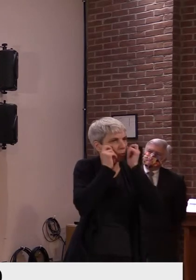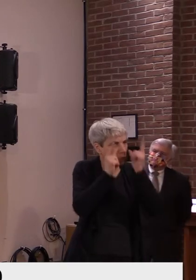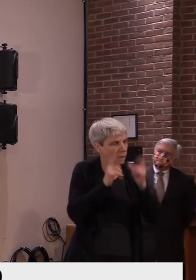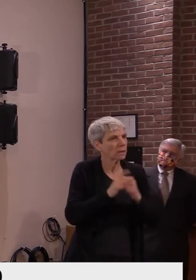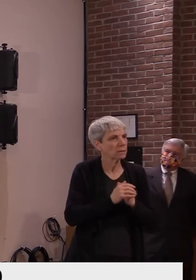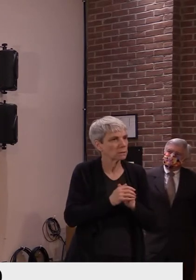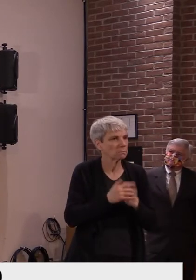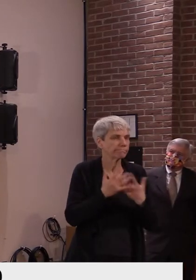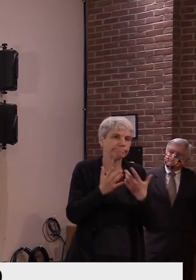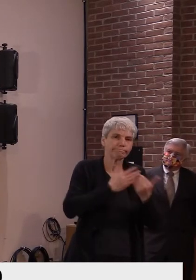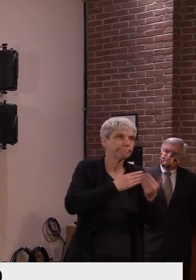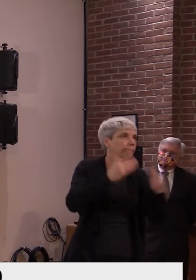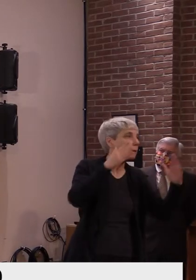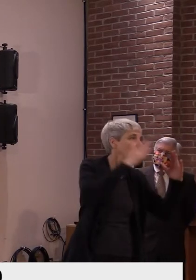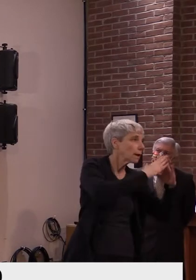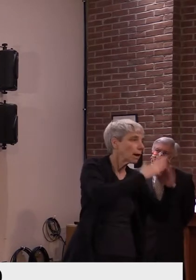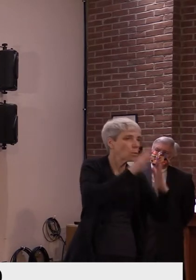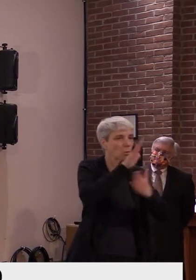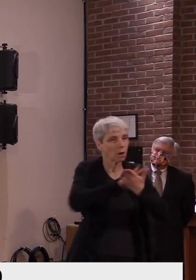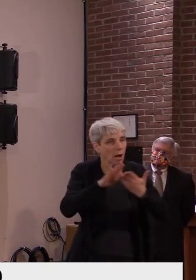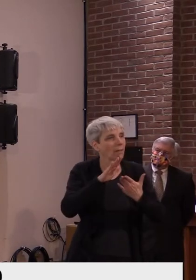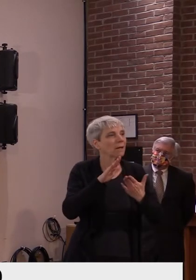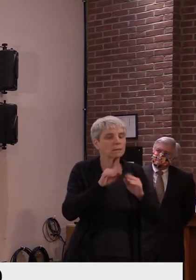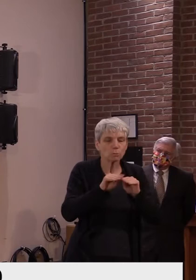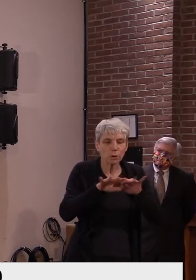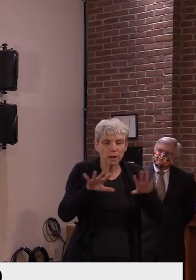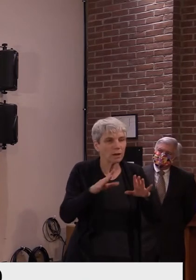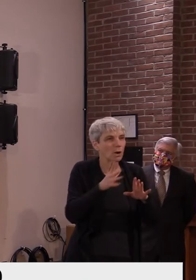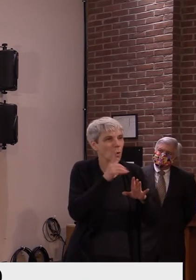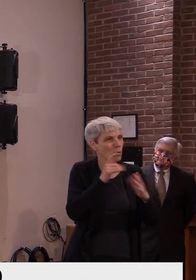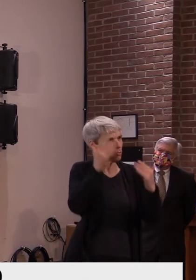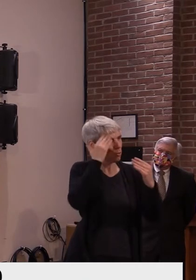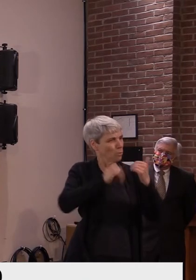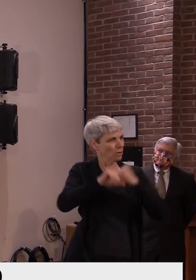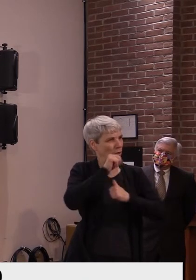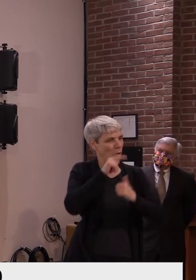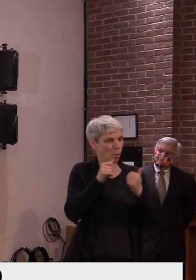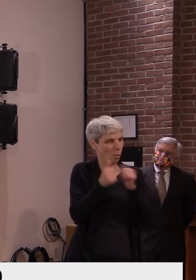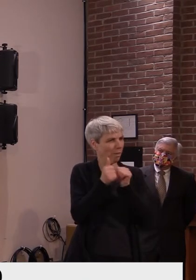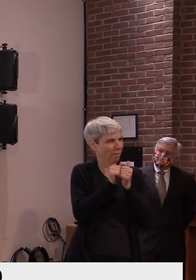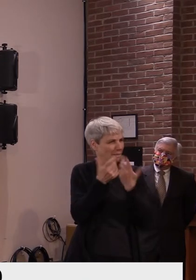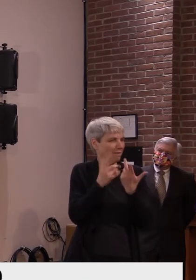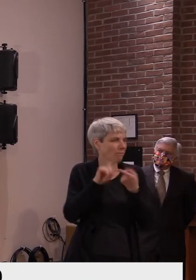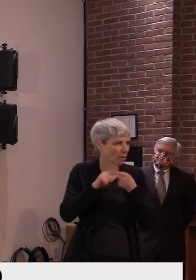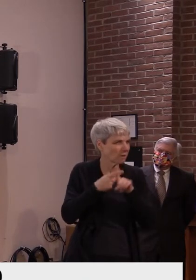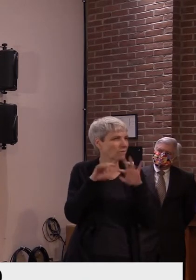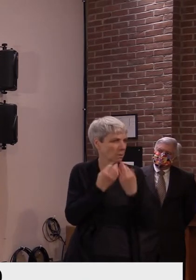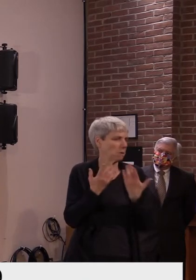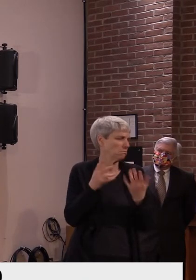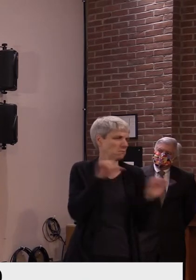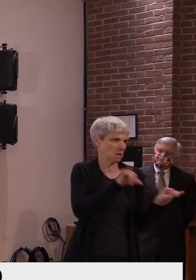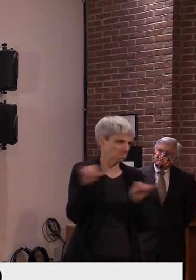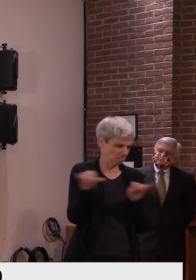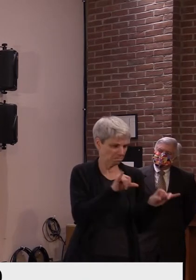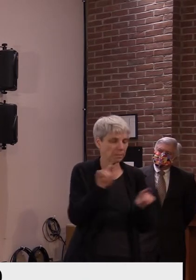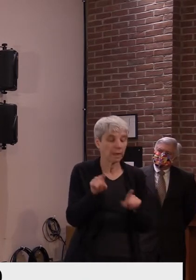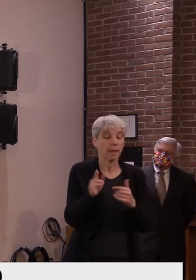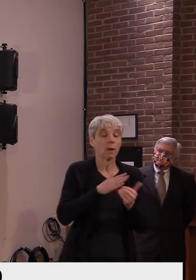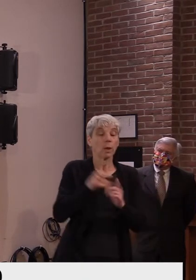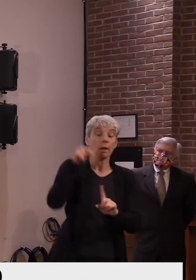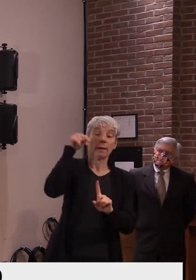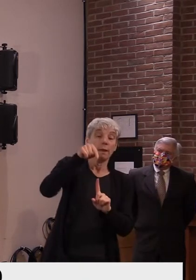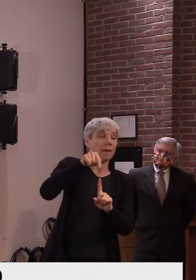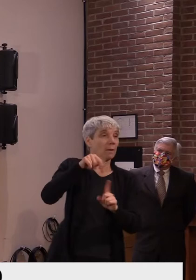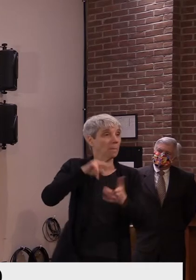even on a college campus, that's how that works. Um, and again, I'm not convinced that there's any